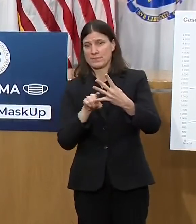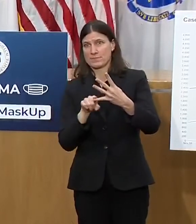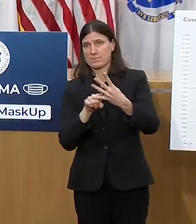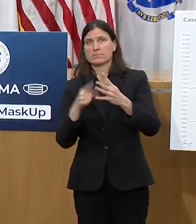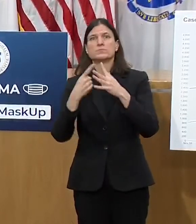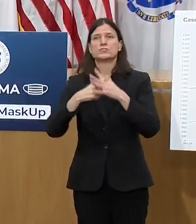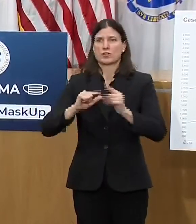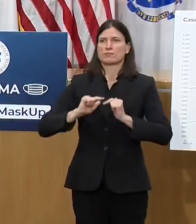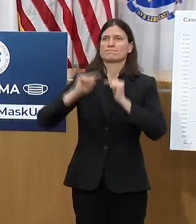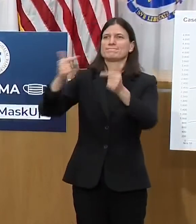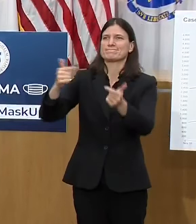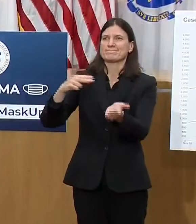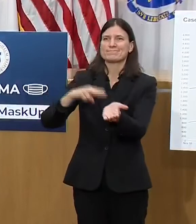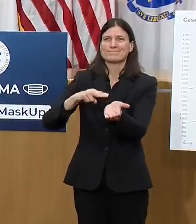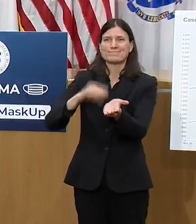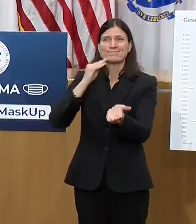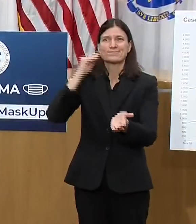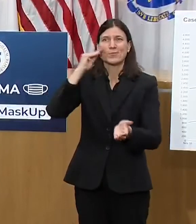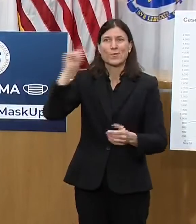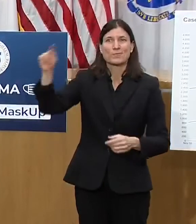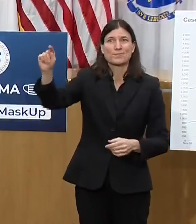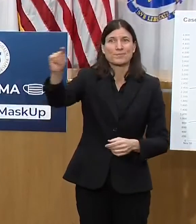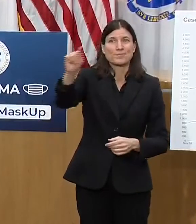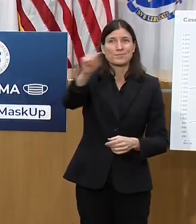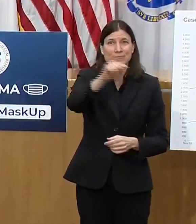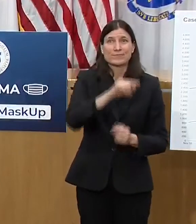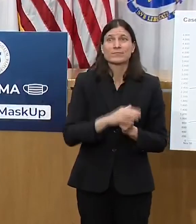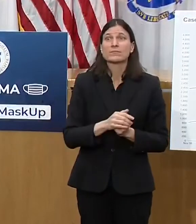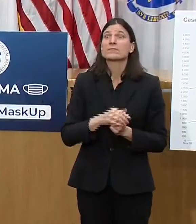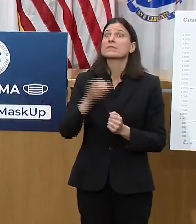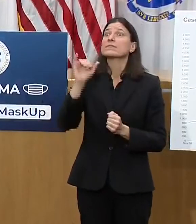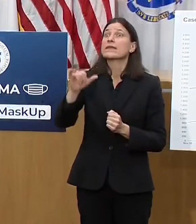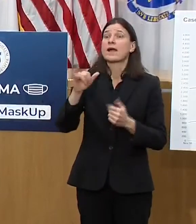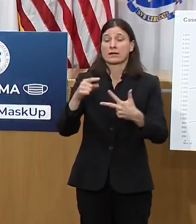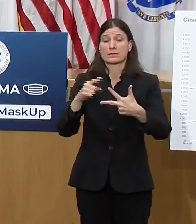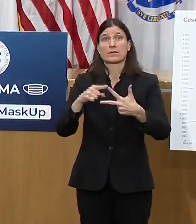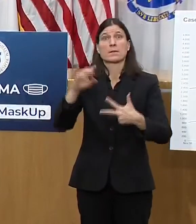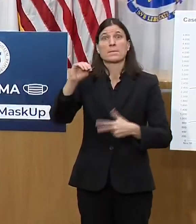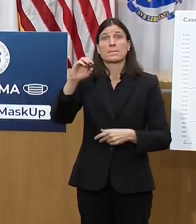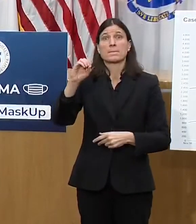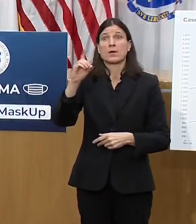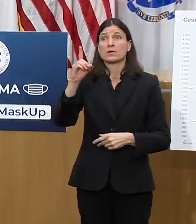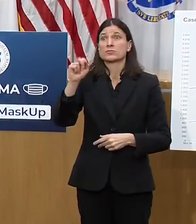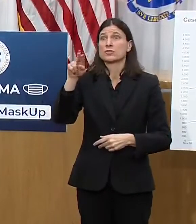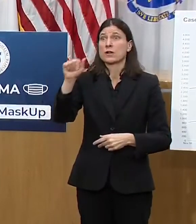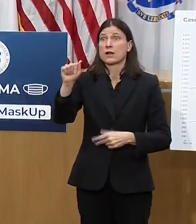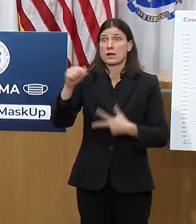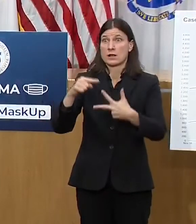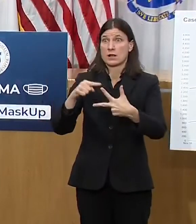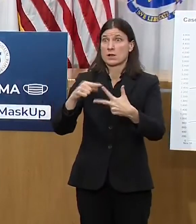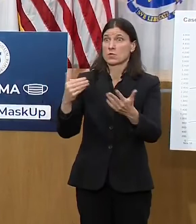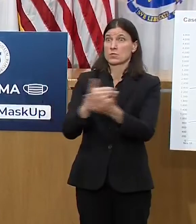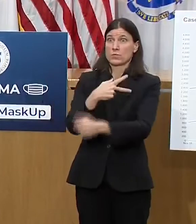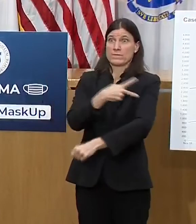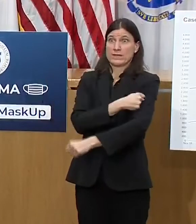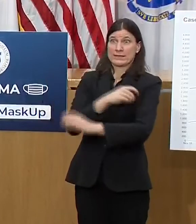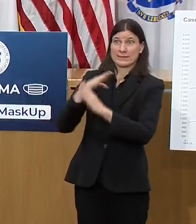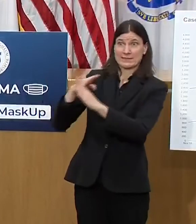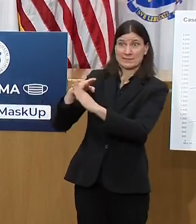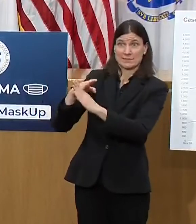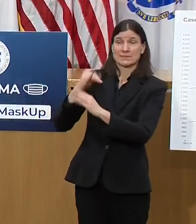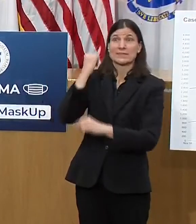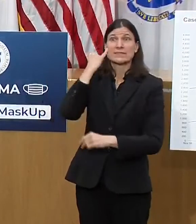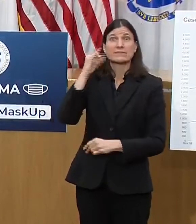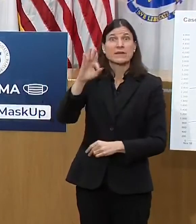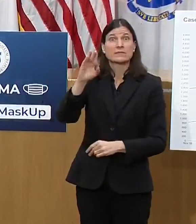we expect another 120,000 doses of the vaccine to be sent to Massachusetts in the next few weeks. These doses will be